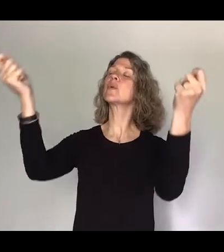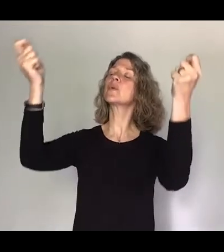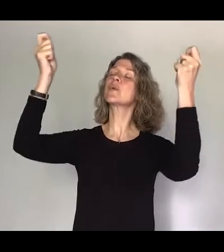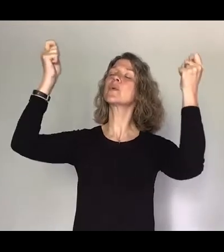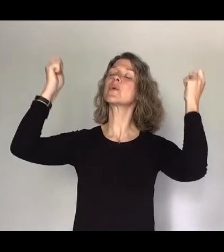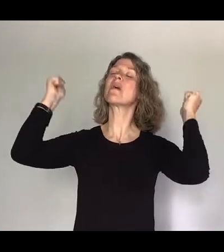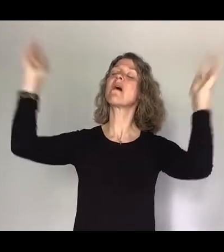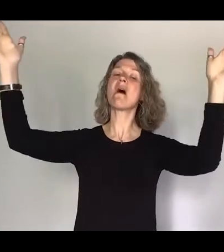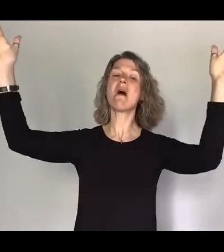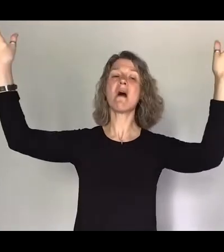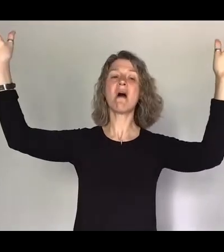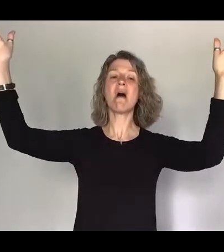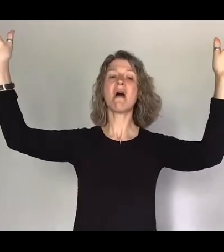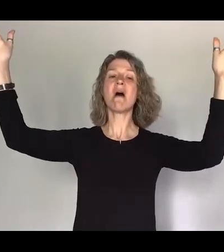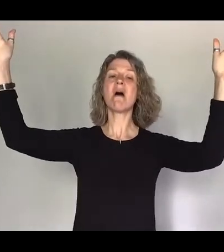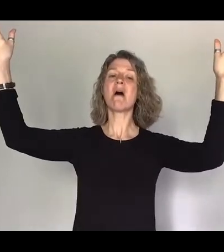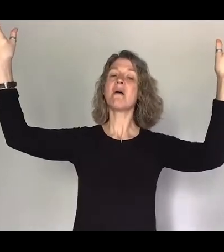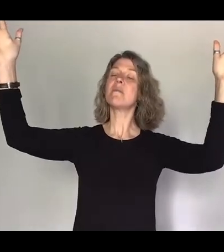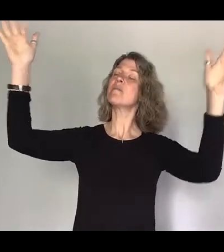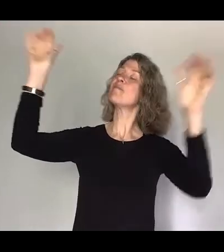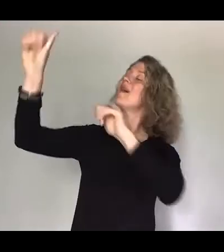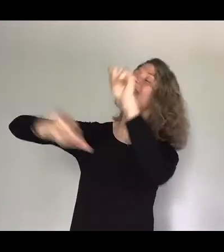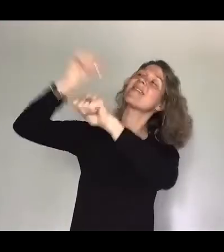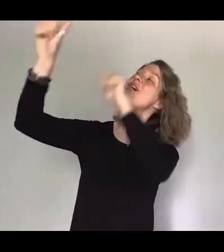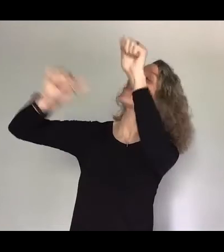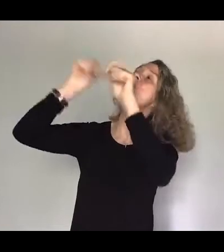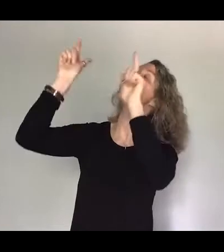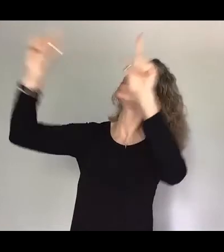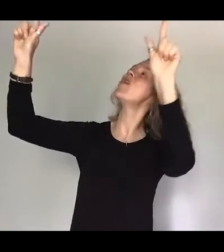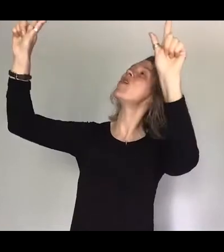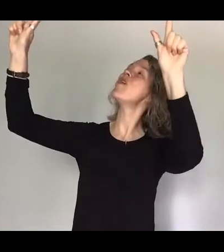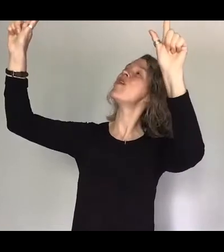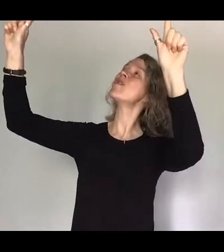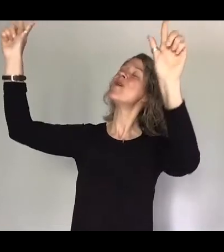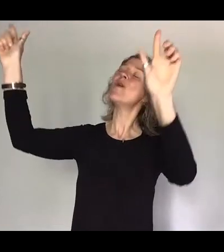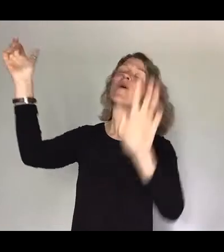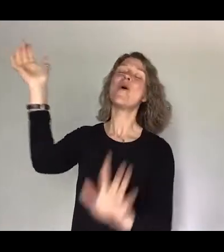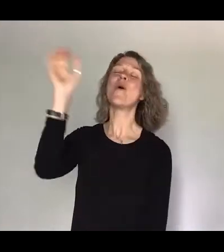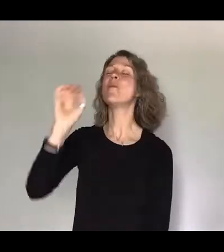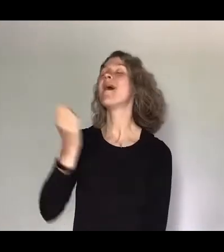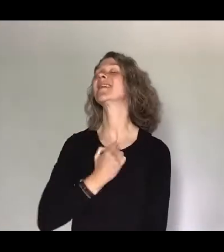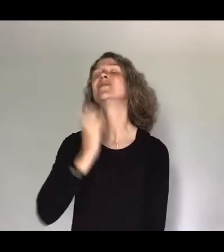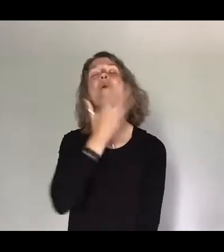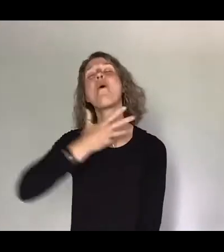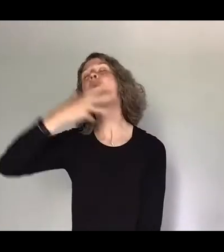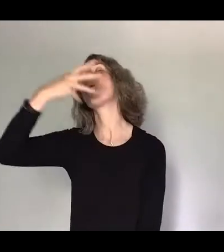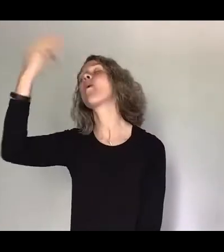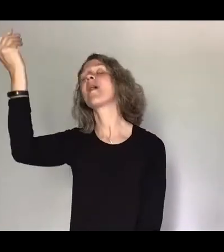Hallelujah, praise the Lord Oh my song, we